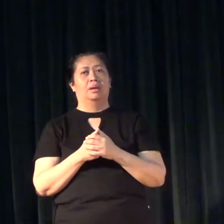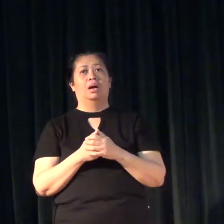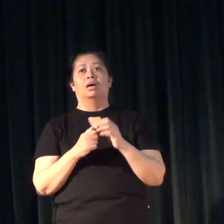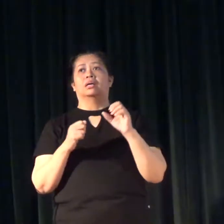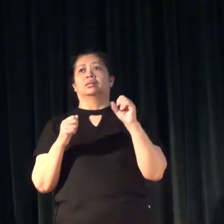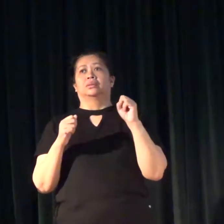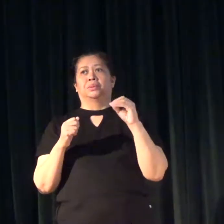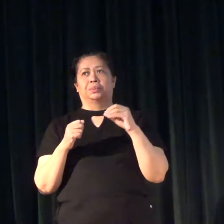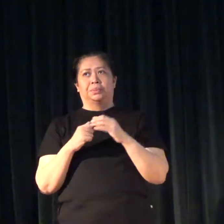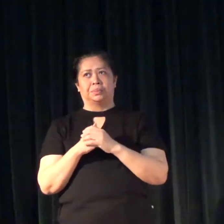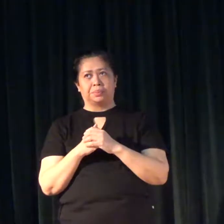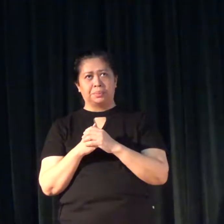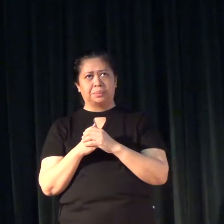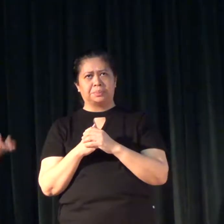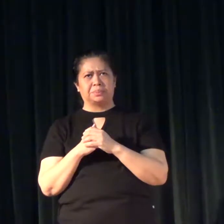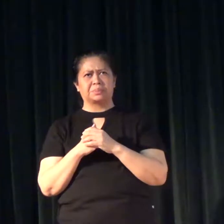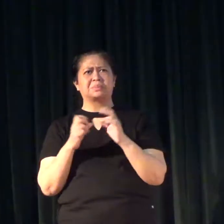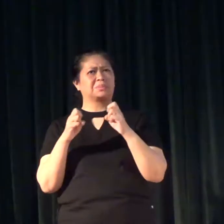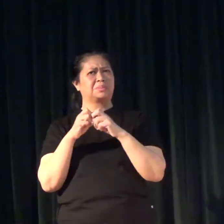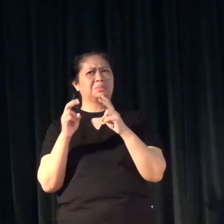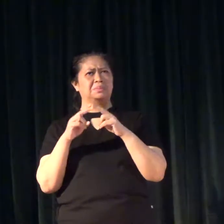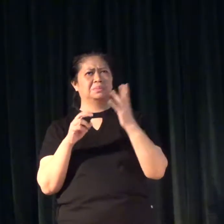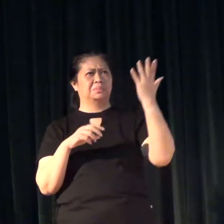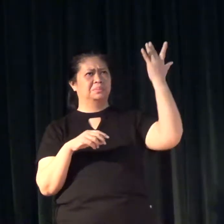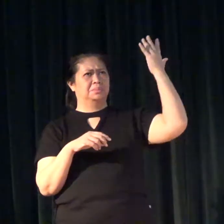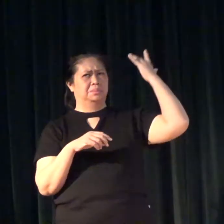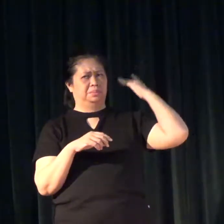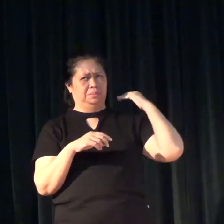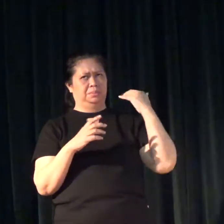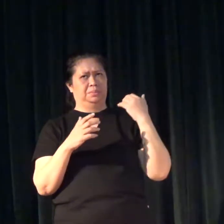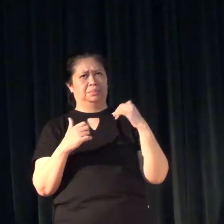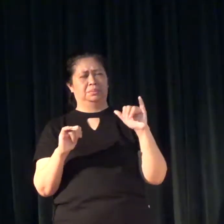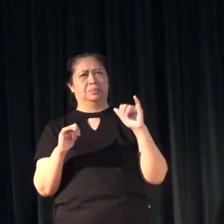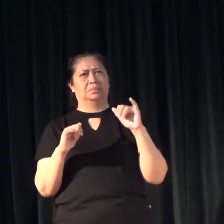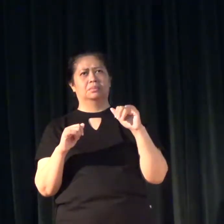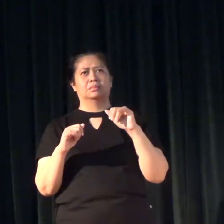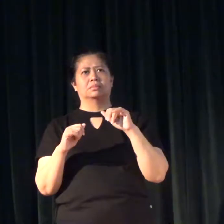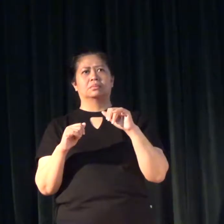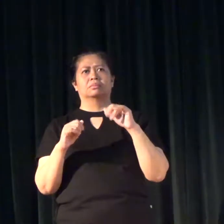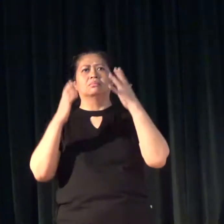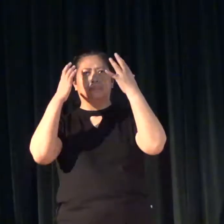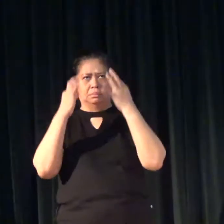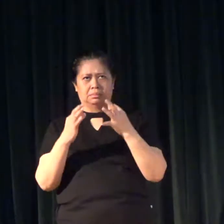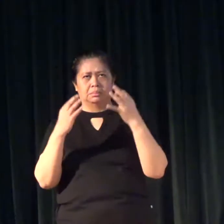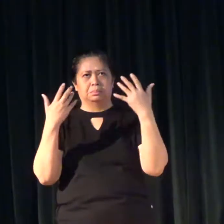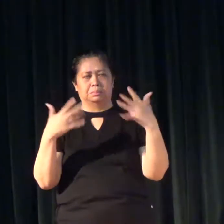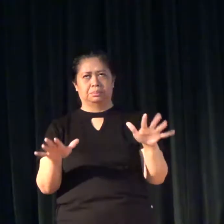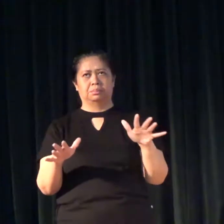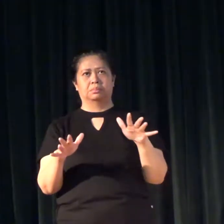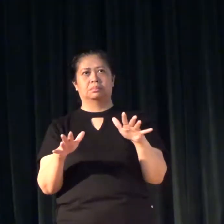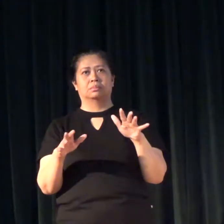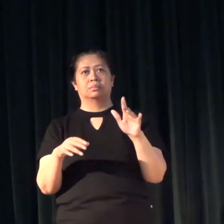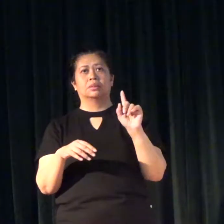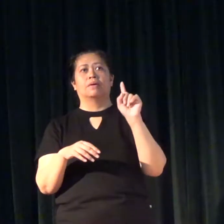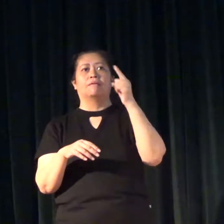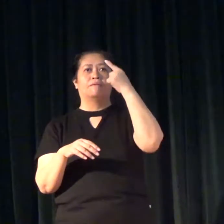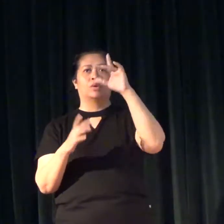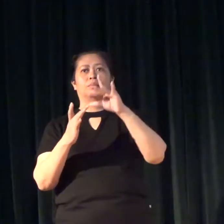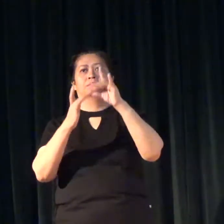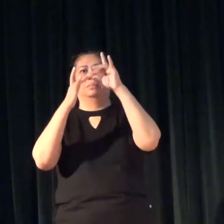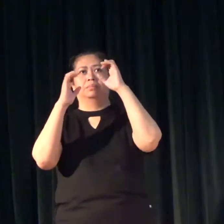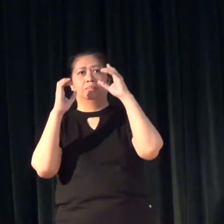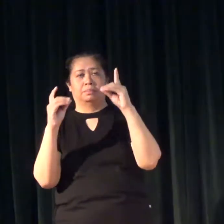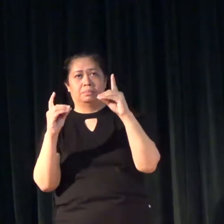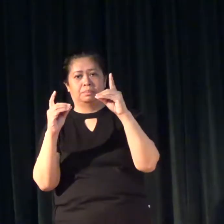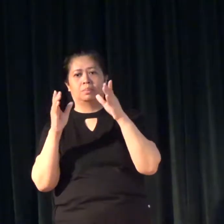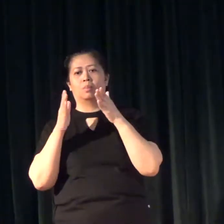And so, but even in the past, it was decided on already that for special education,